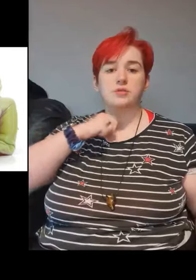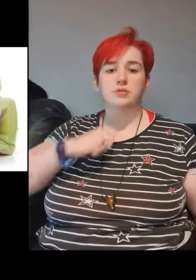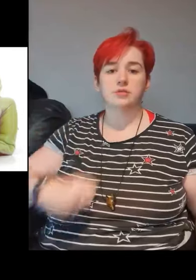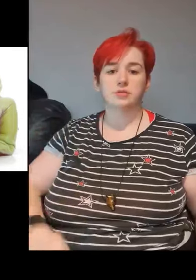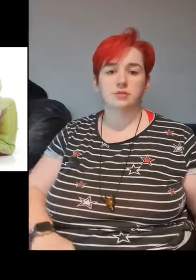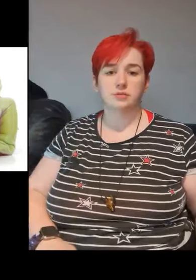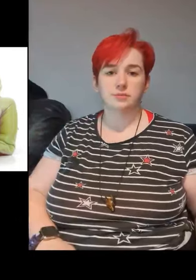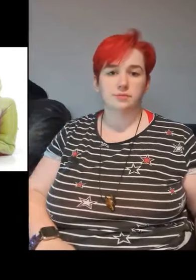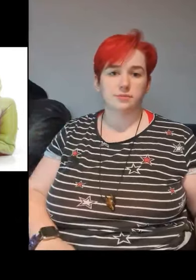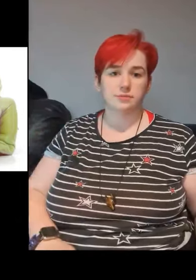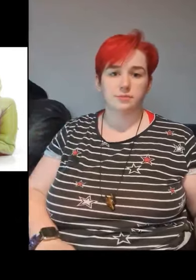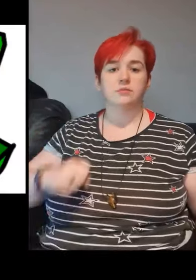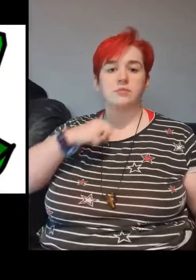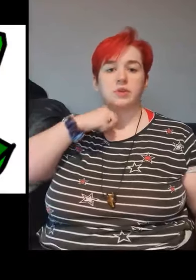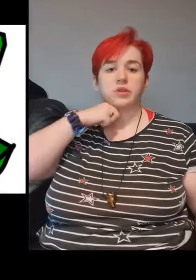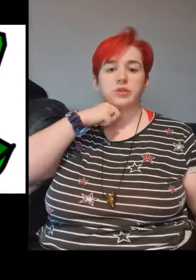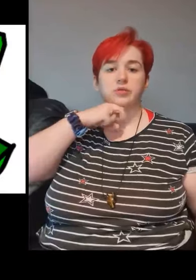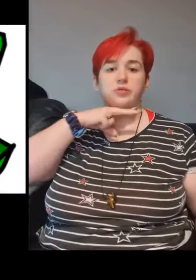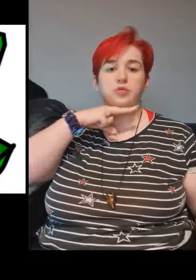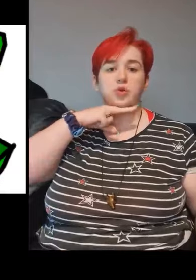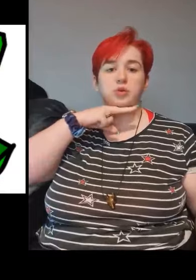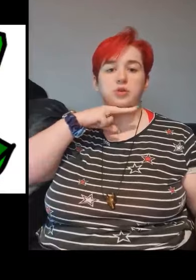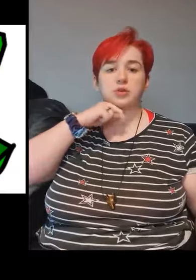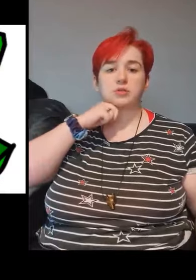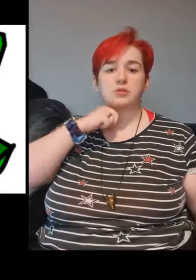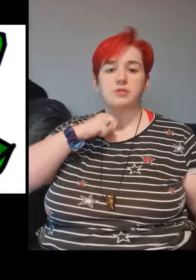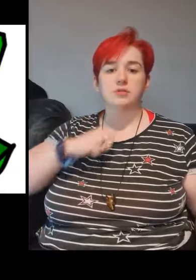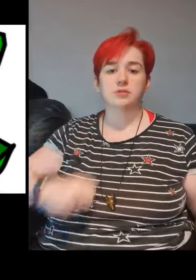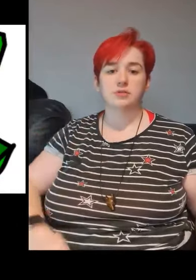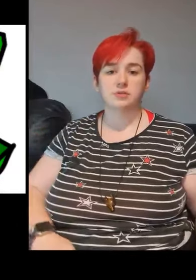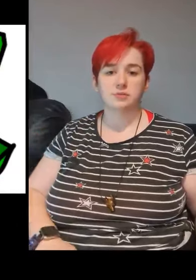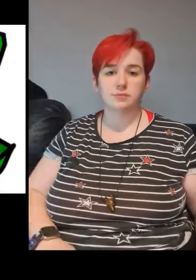frog frog